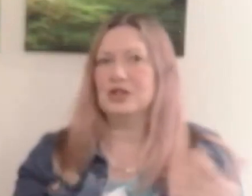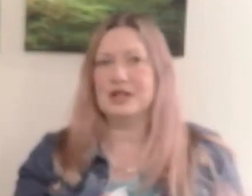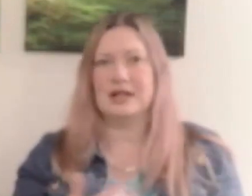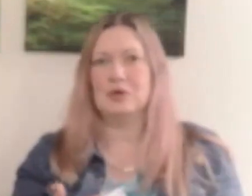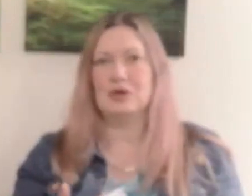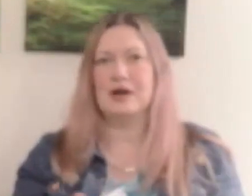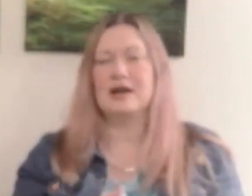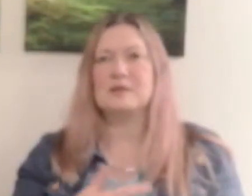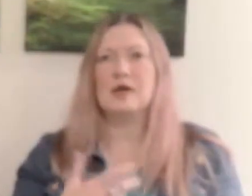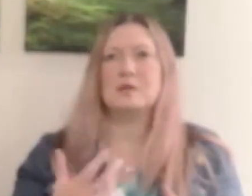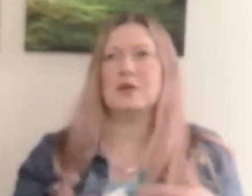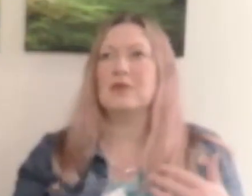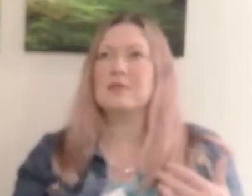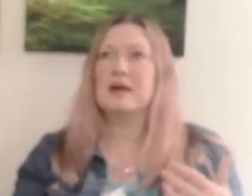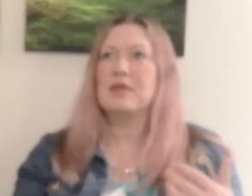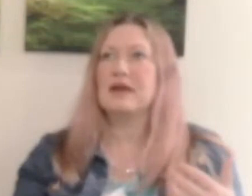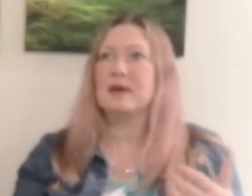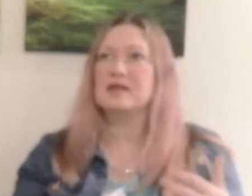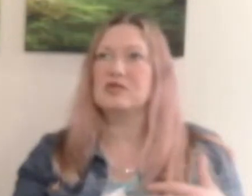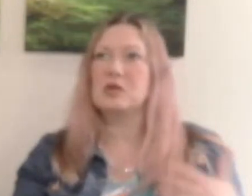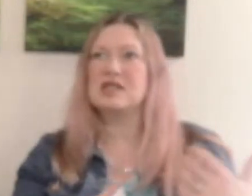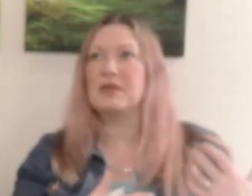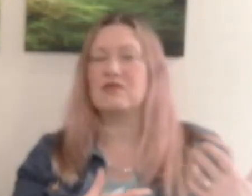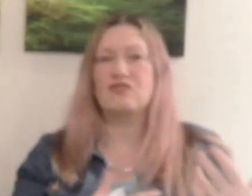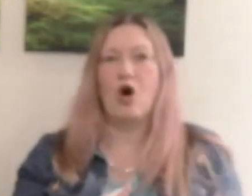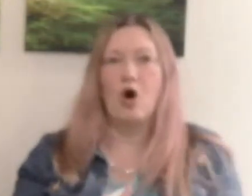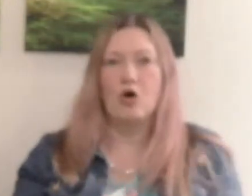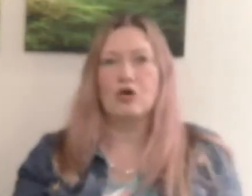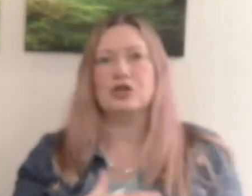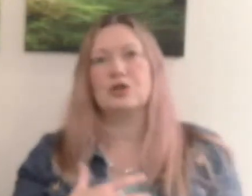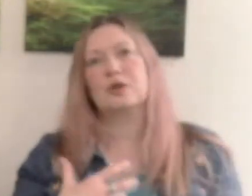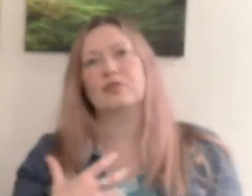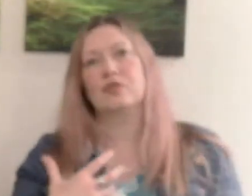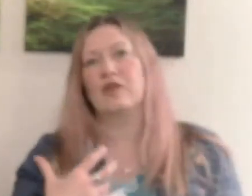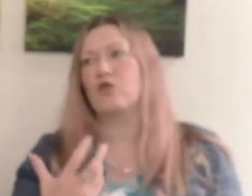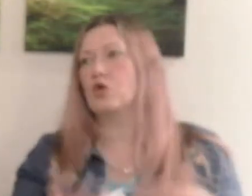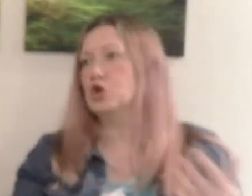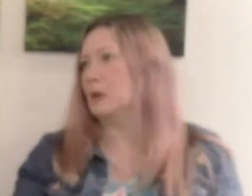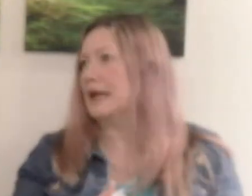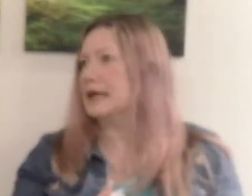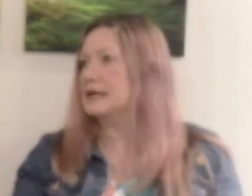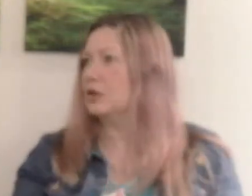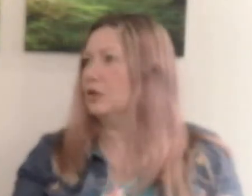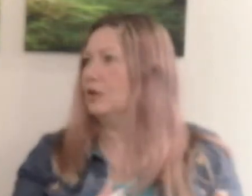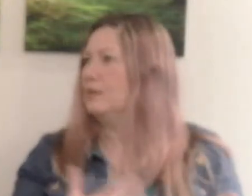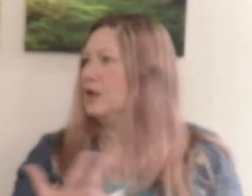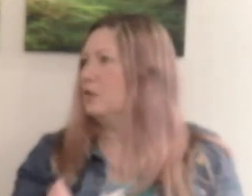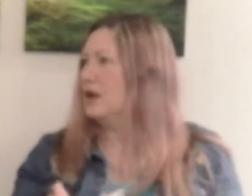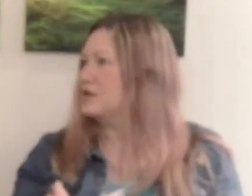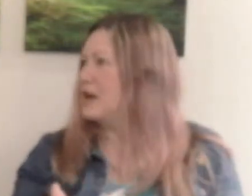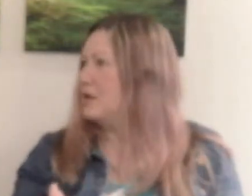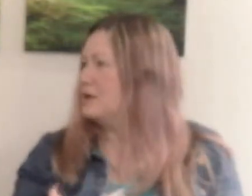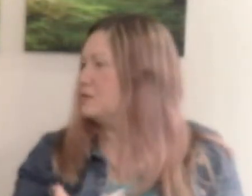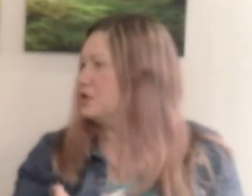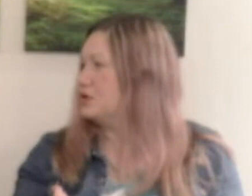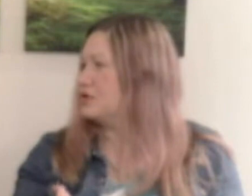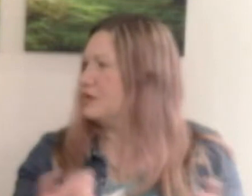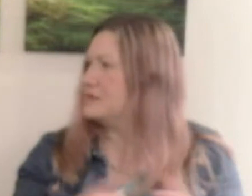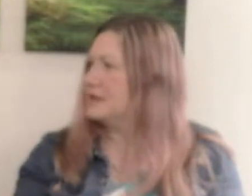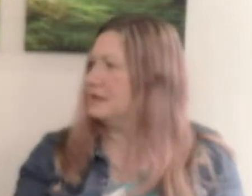anymore. Yeah. And I suppose we'd maybe think about doing something wrong, doing like wrongdoings or what else... How else would you describe sin,